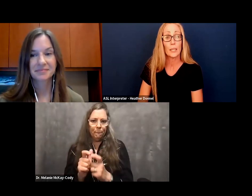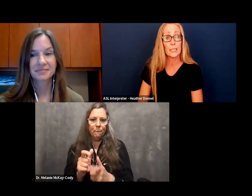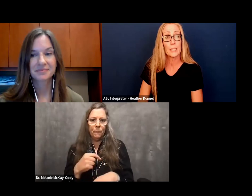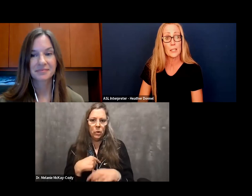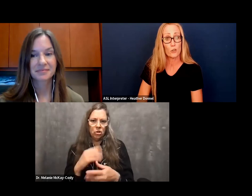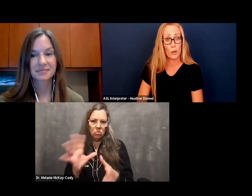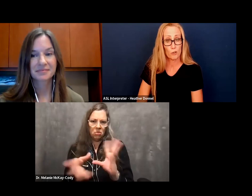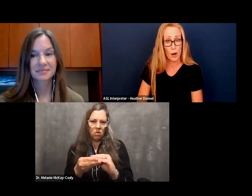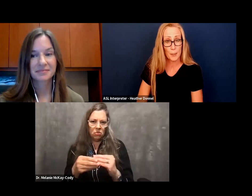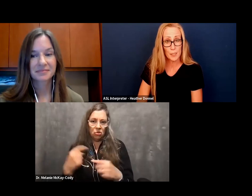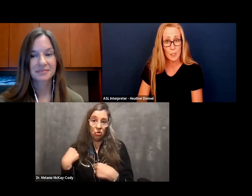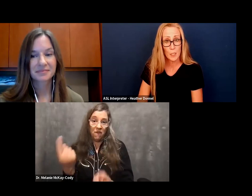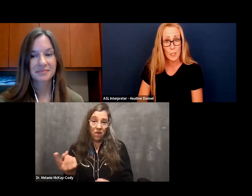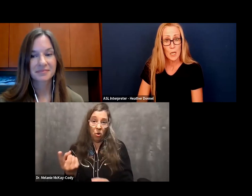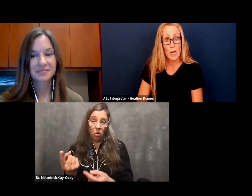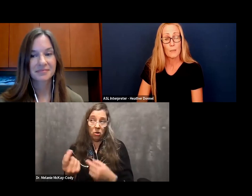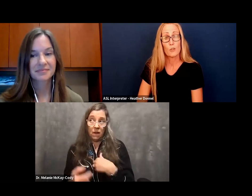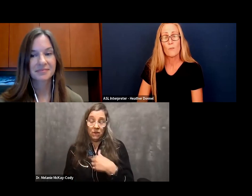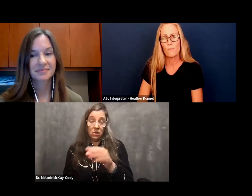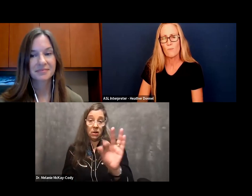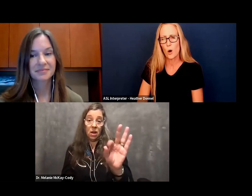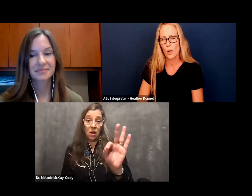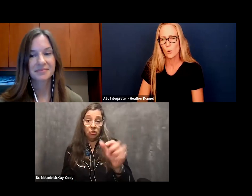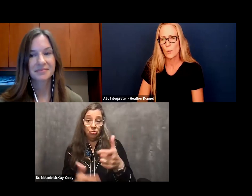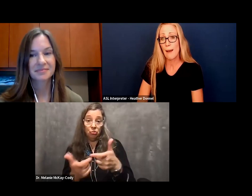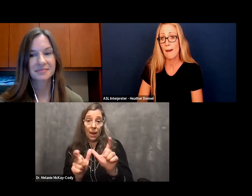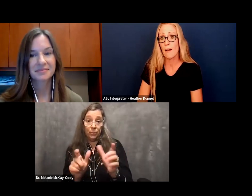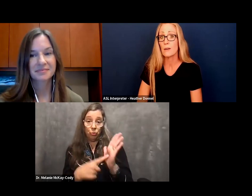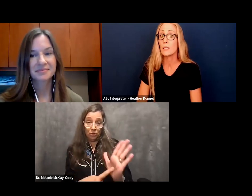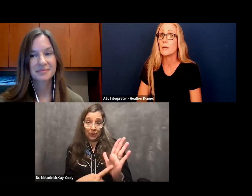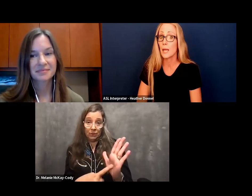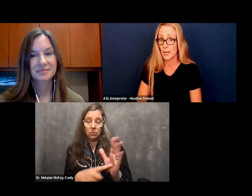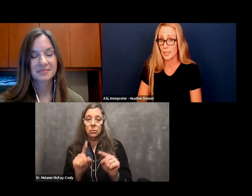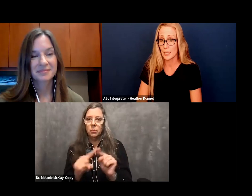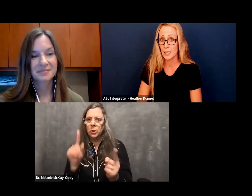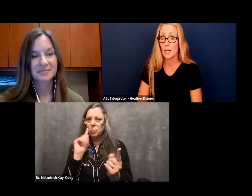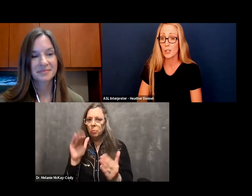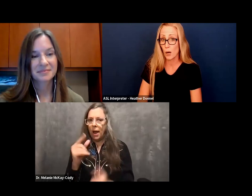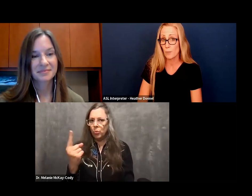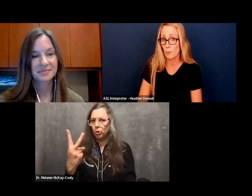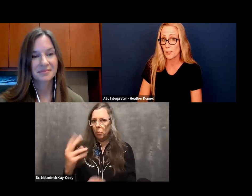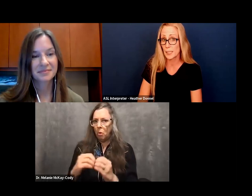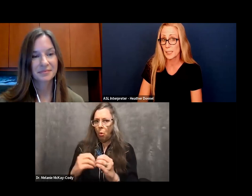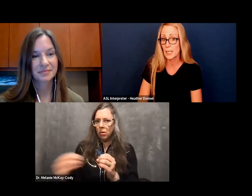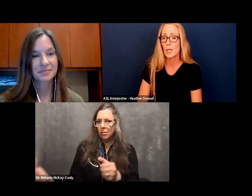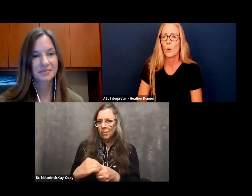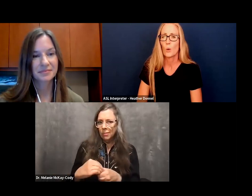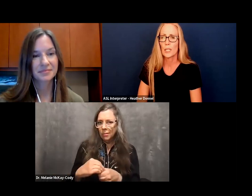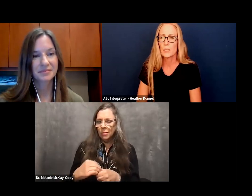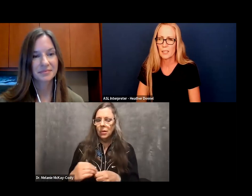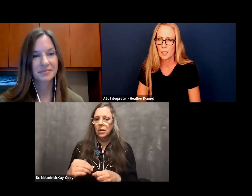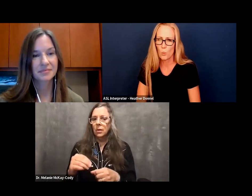We are collecting signs across tribes. So far, we have nine tribes represented.